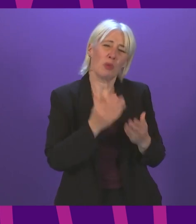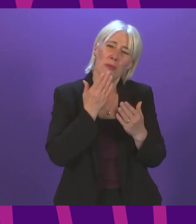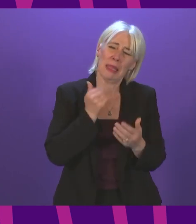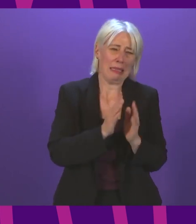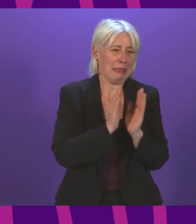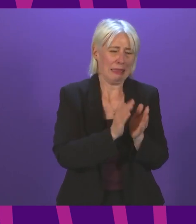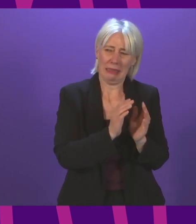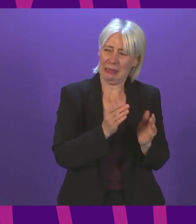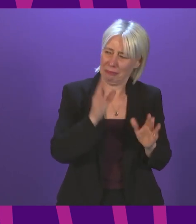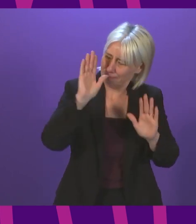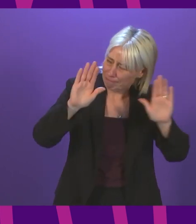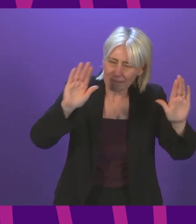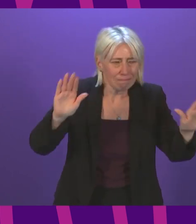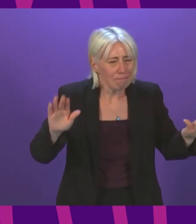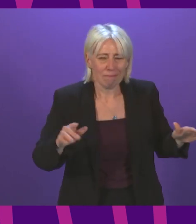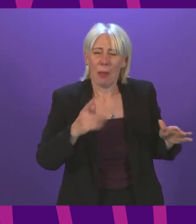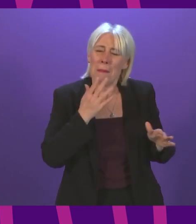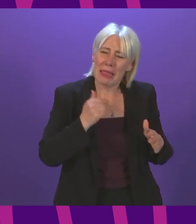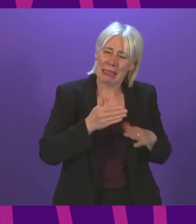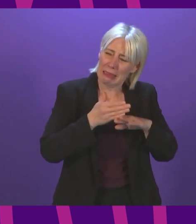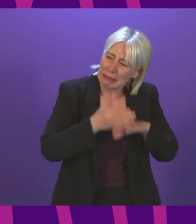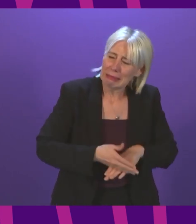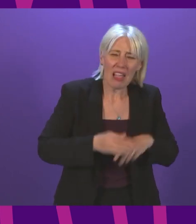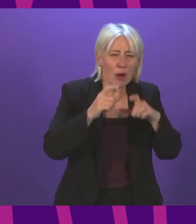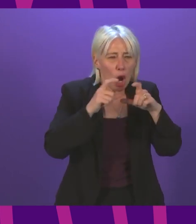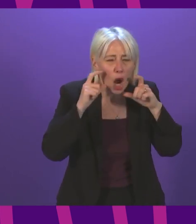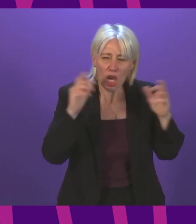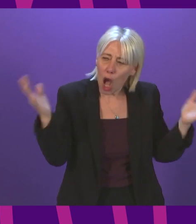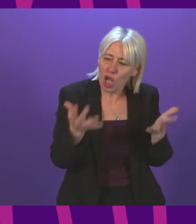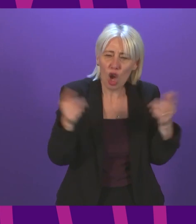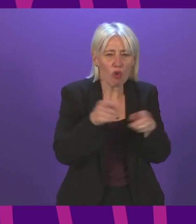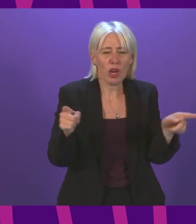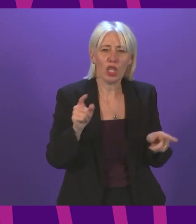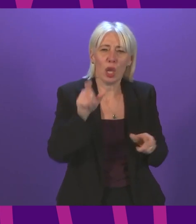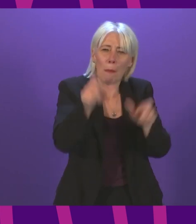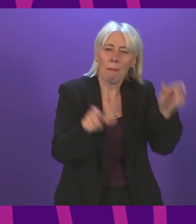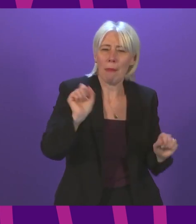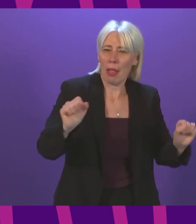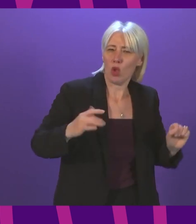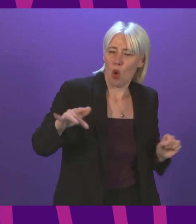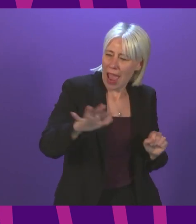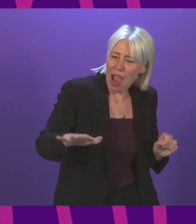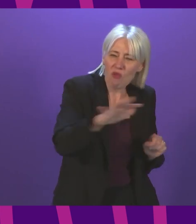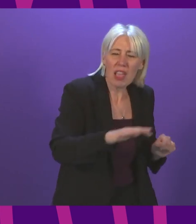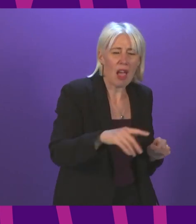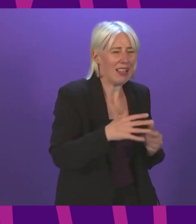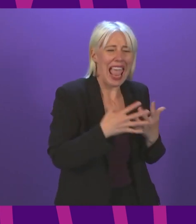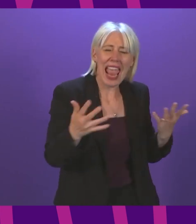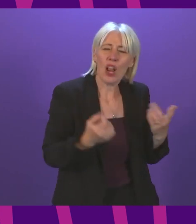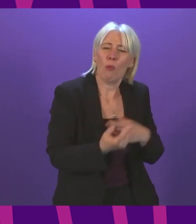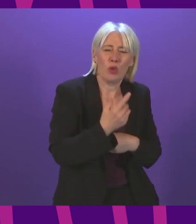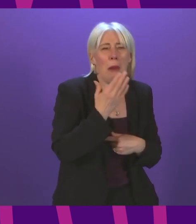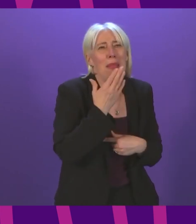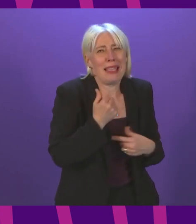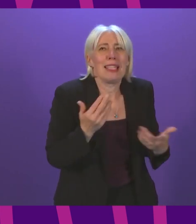to take the time and make the effort to encourage constituents to do this at all reasonable opportunities